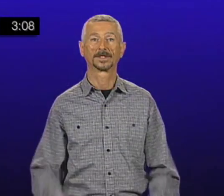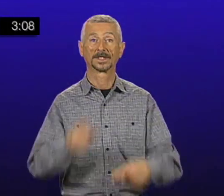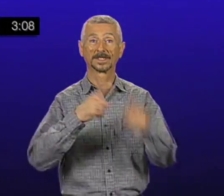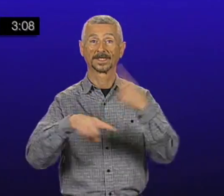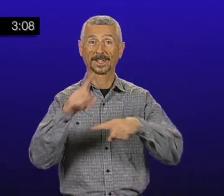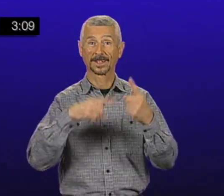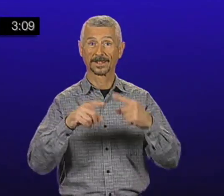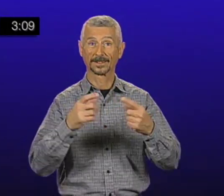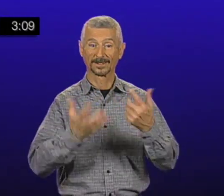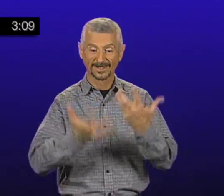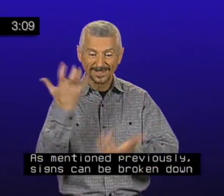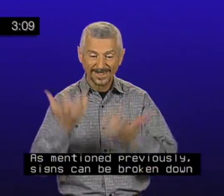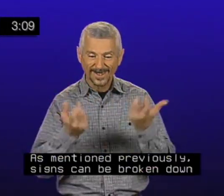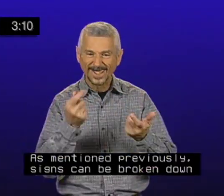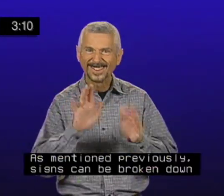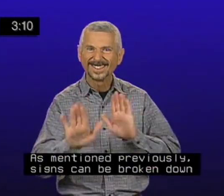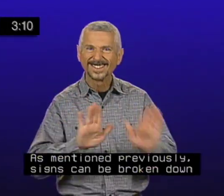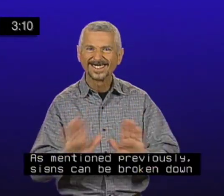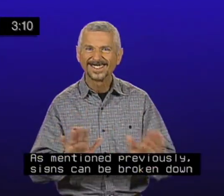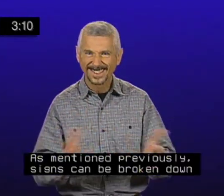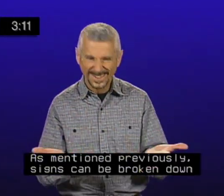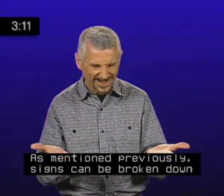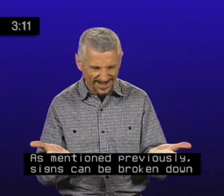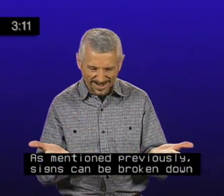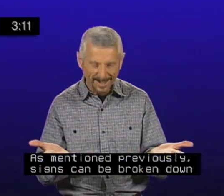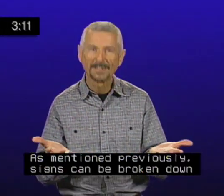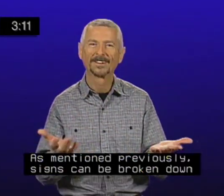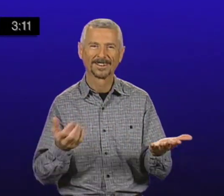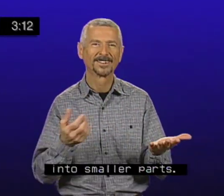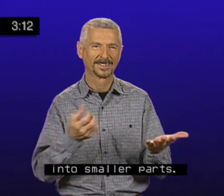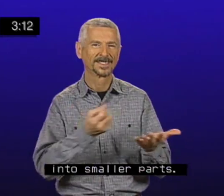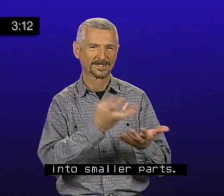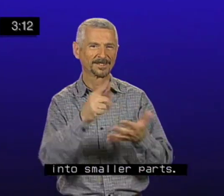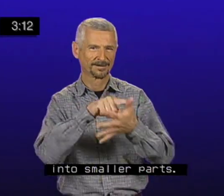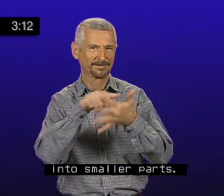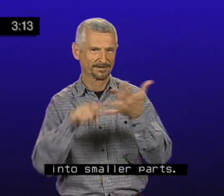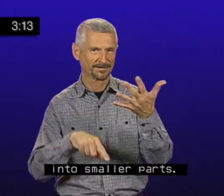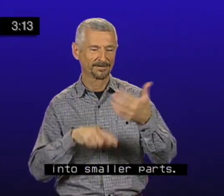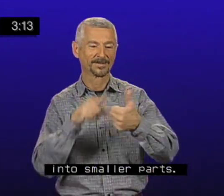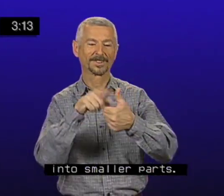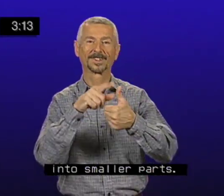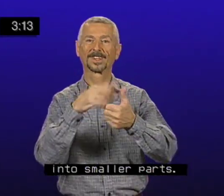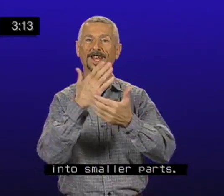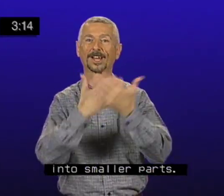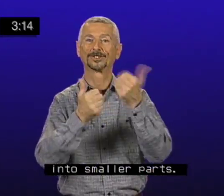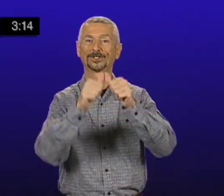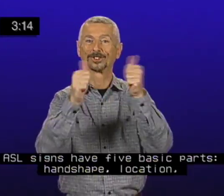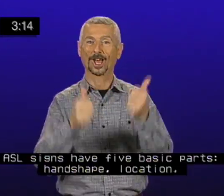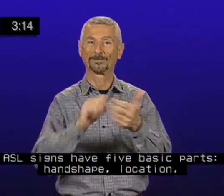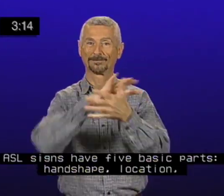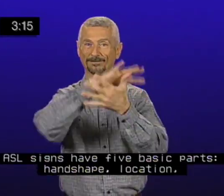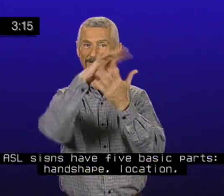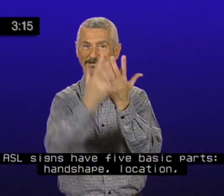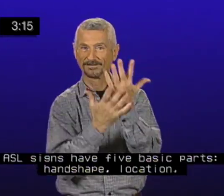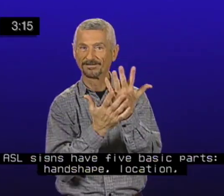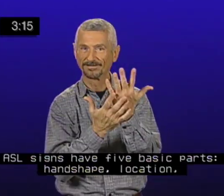As mentioned previously, signs can be broken down into smaller parts. ASL signs have five basic parts.